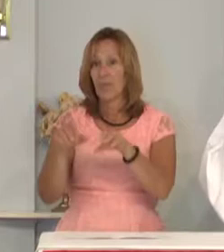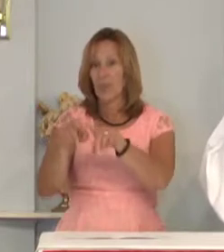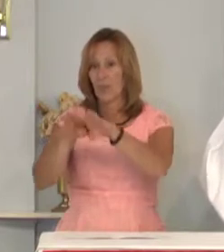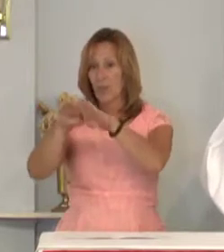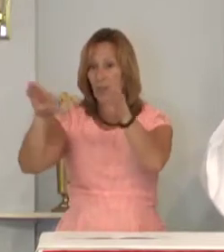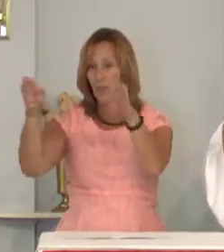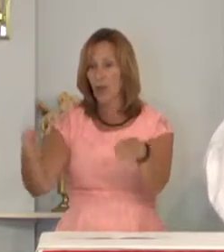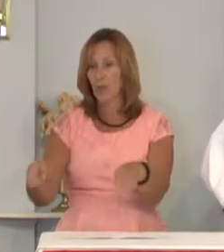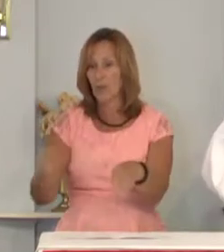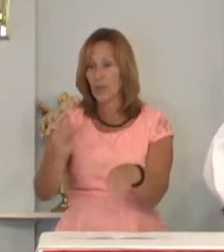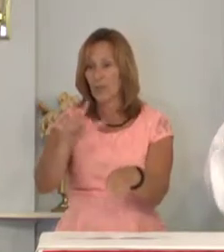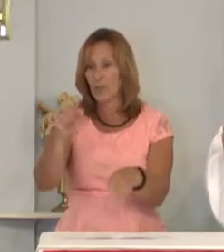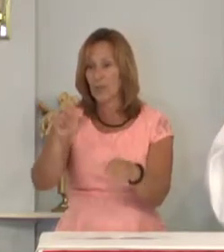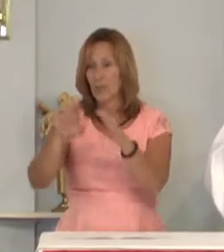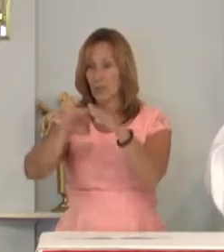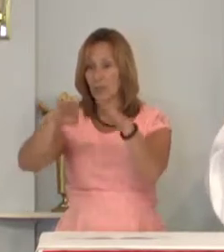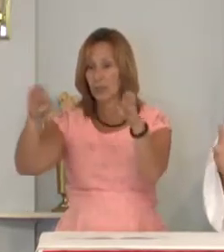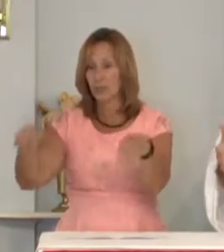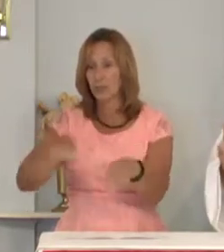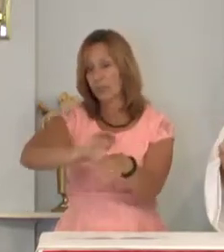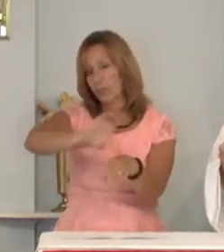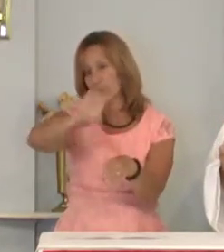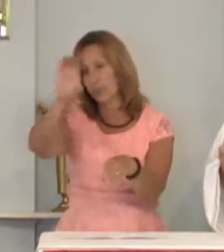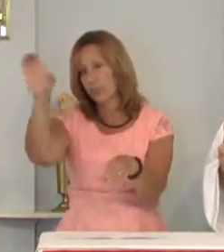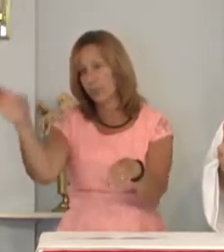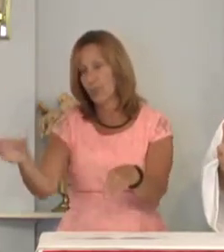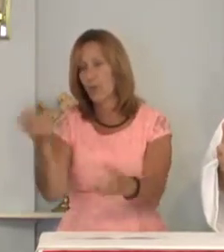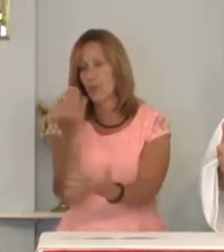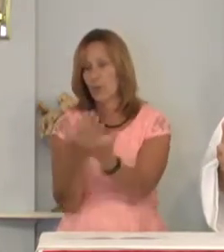there is a big charred timber